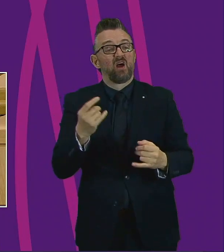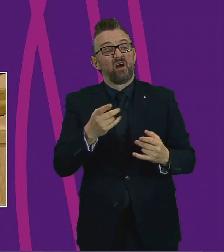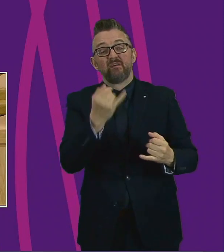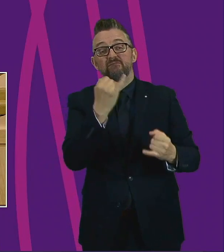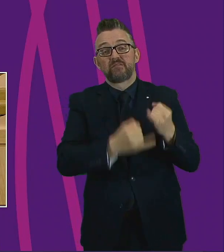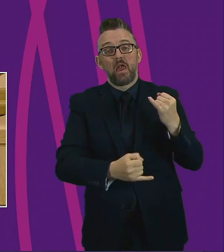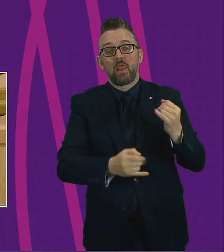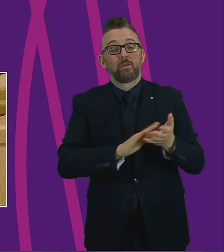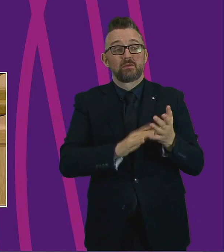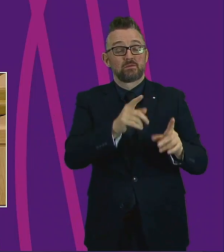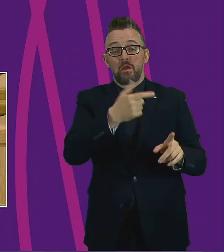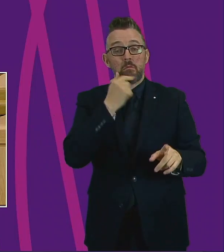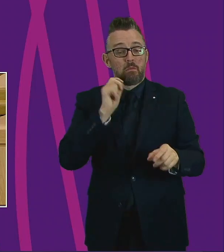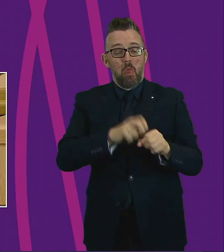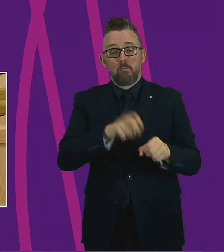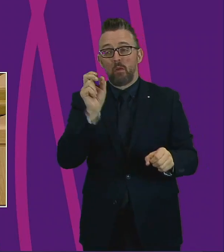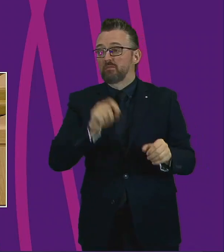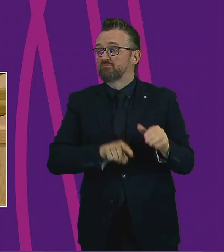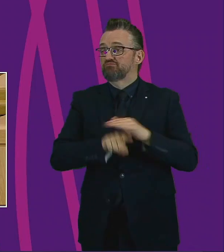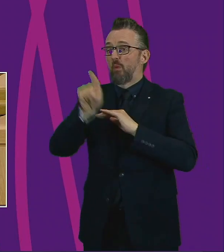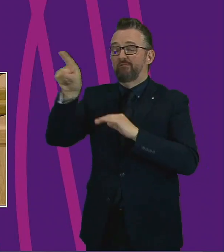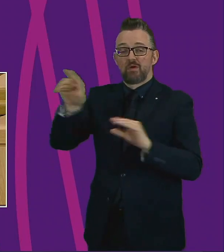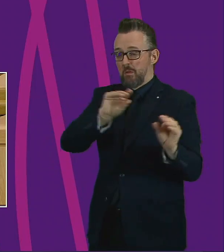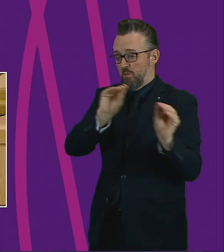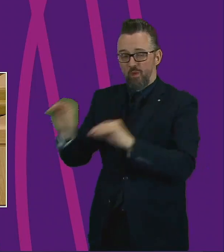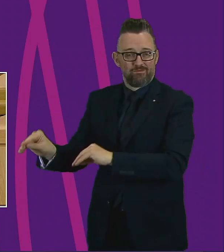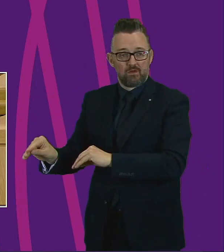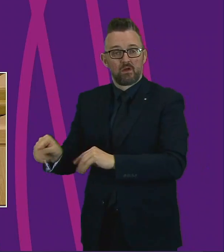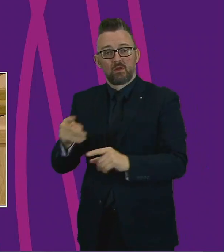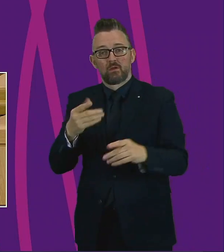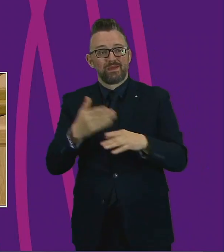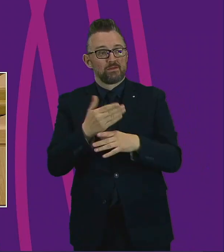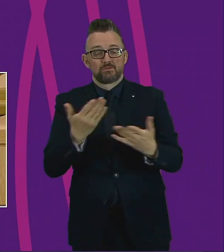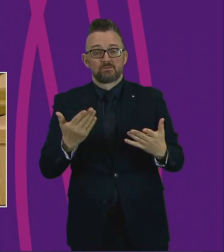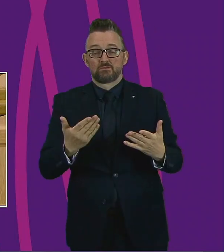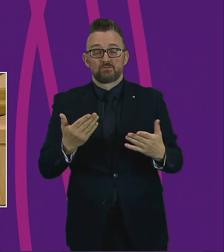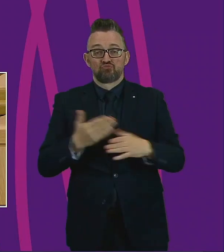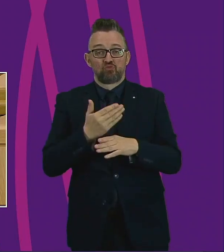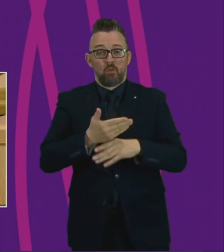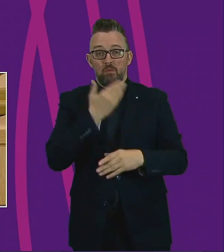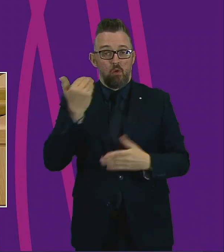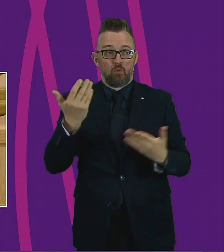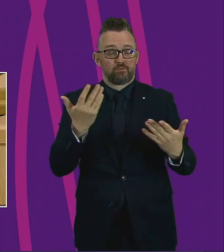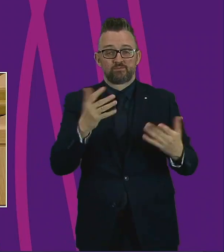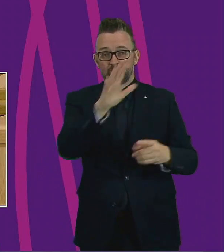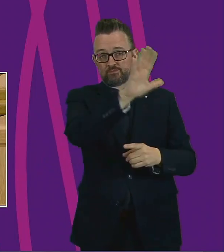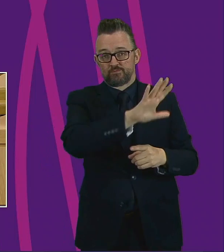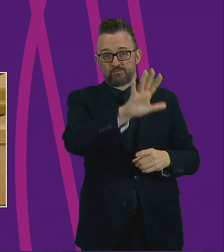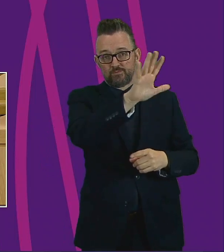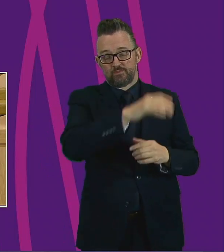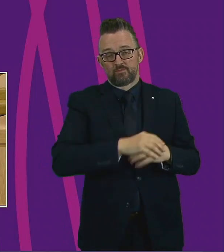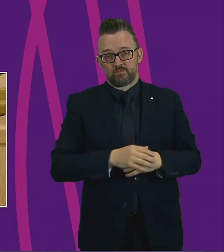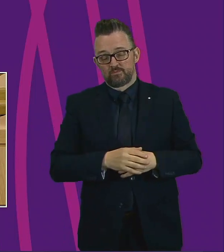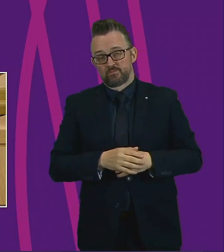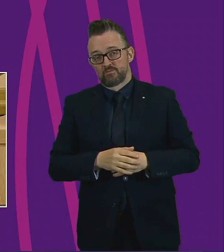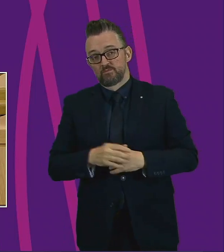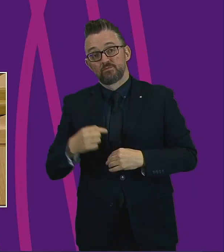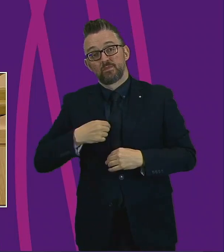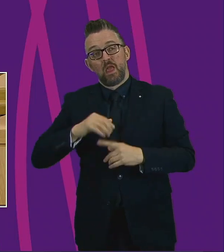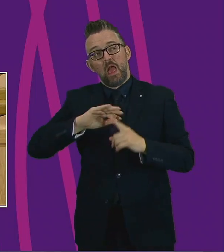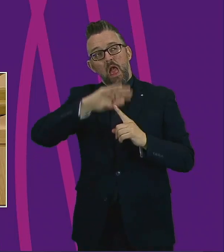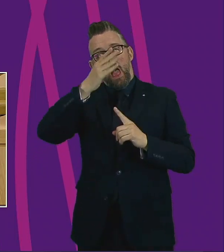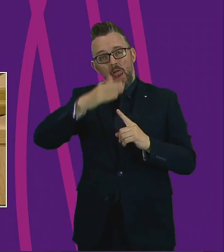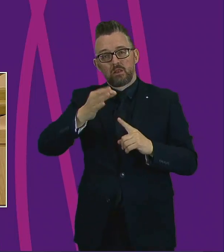exodus of people looking for jobs and increasing unemployment across the Highlands. Presiding officer, we Highlanders and